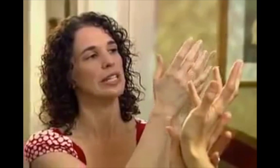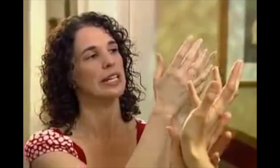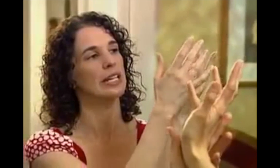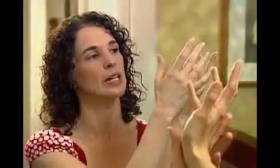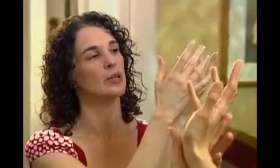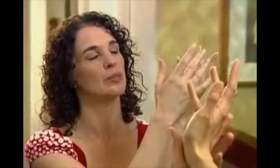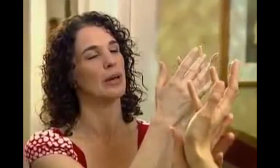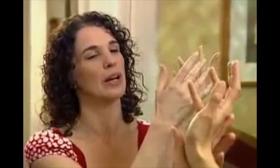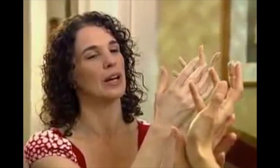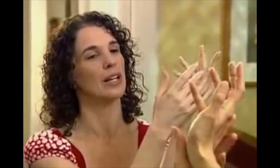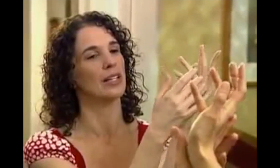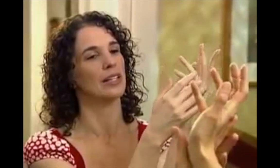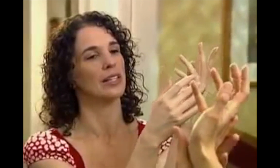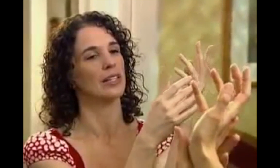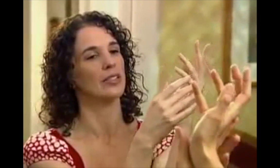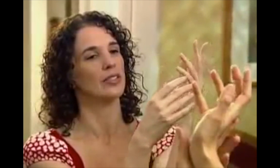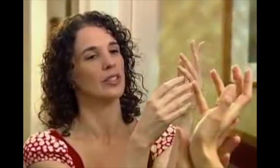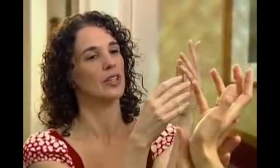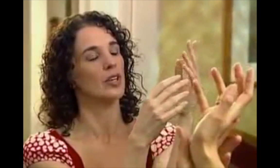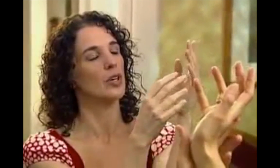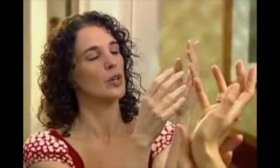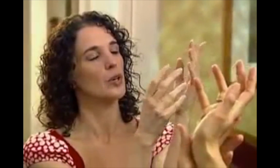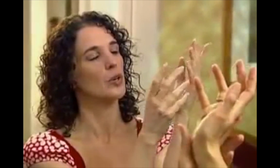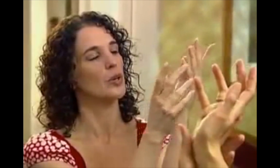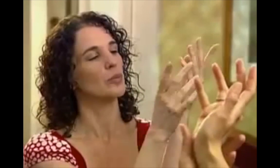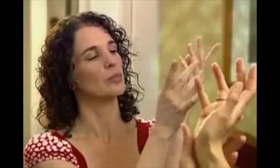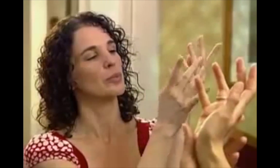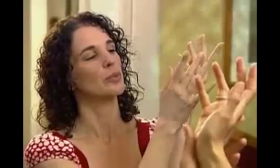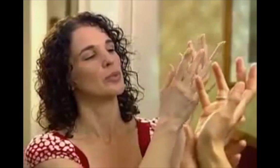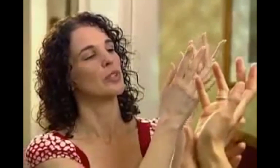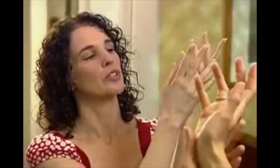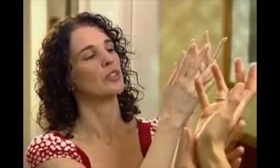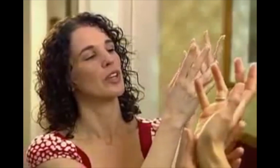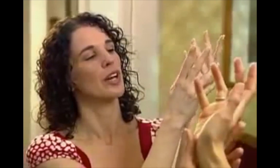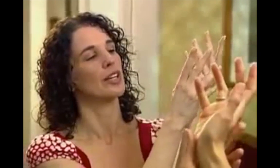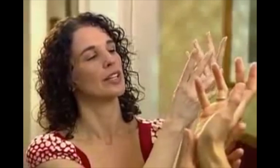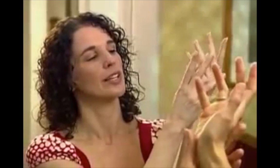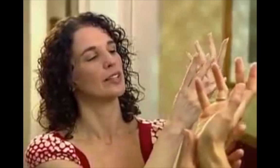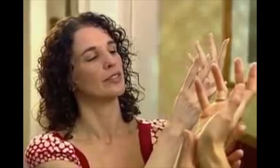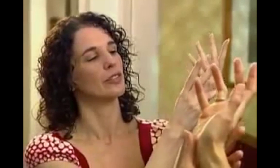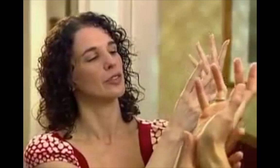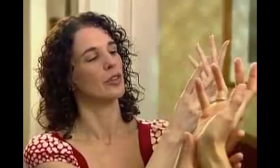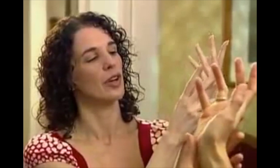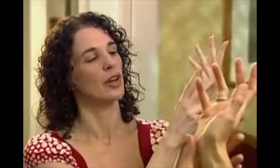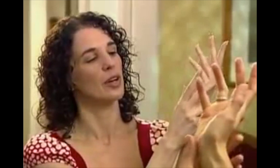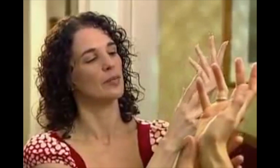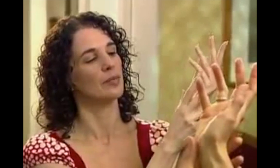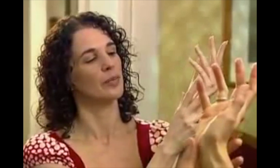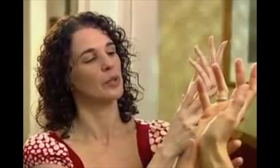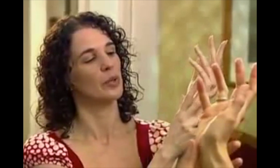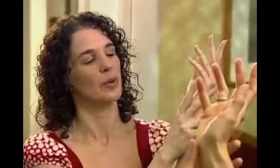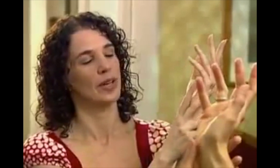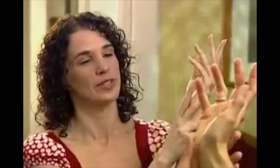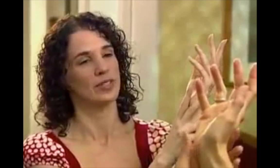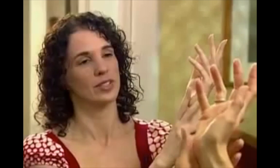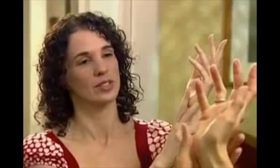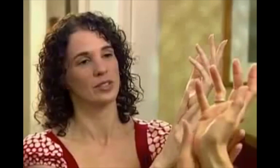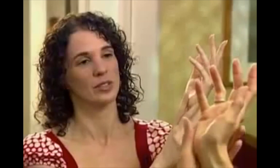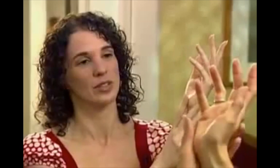nail polish. Or a beauty shot like for caressing your